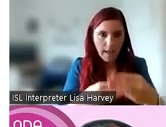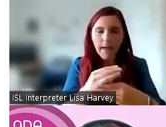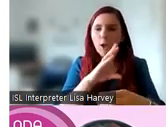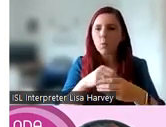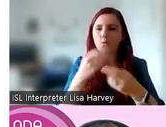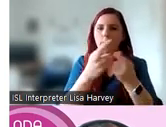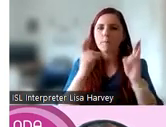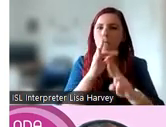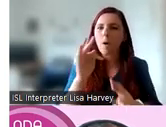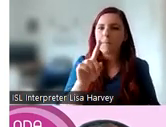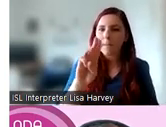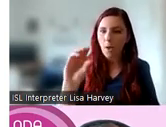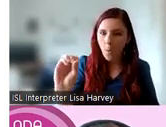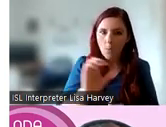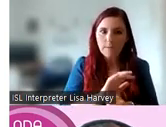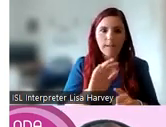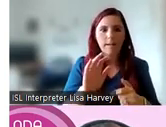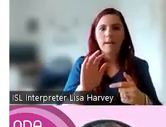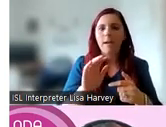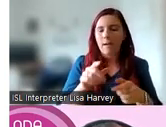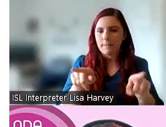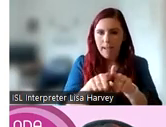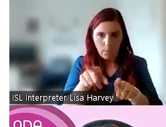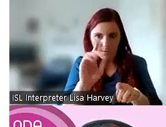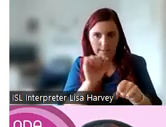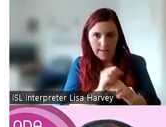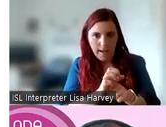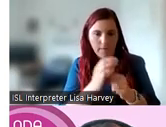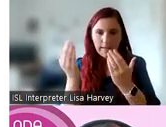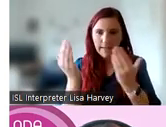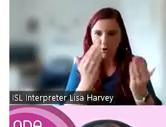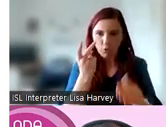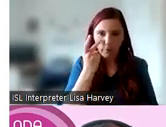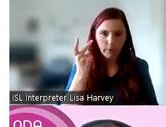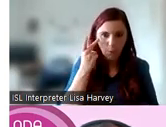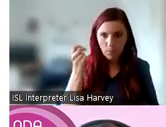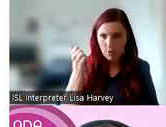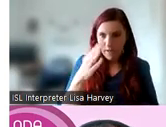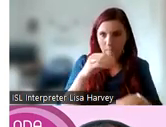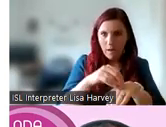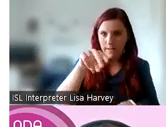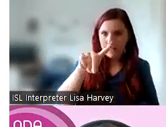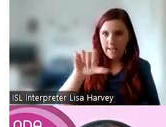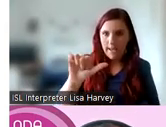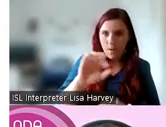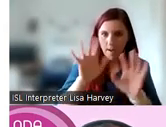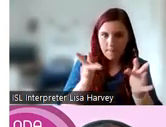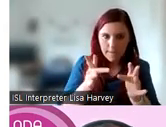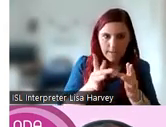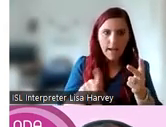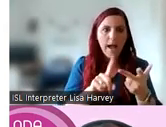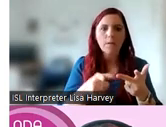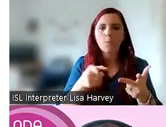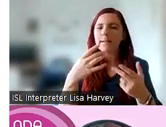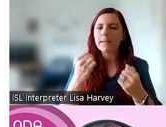disabled persons organizations. We conducted an extensive literature review, which is available on the NDA website. And we conducted a